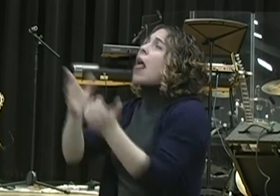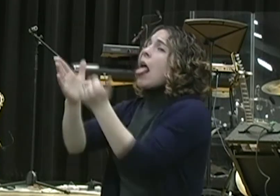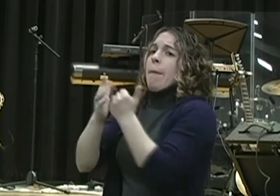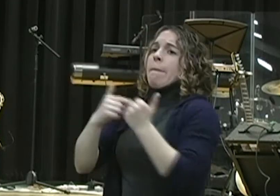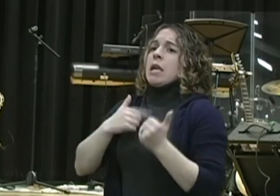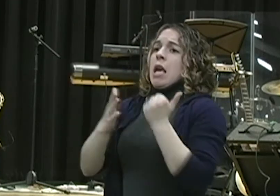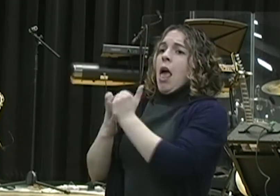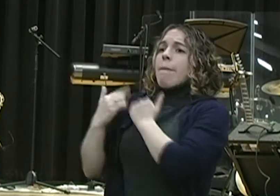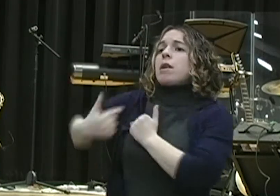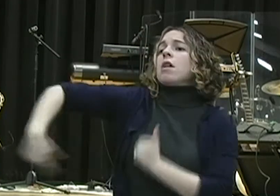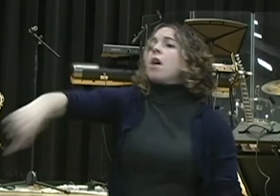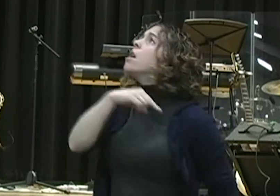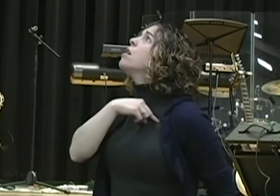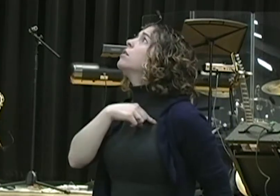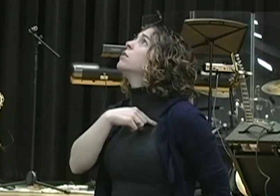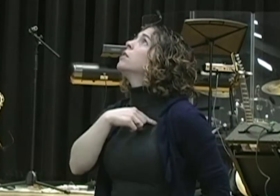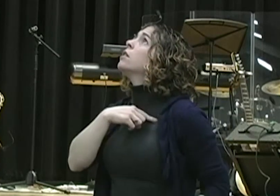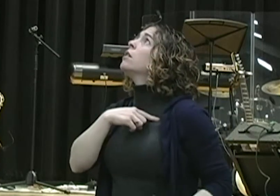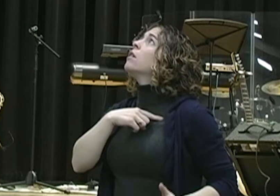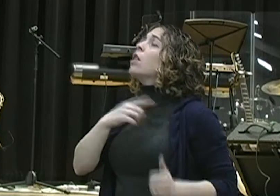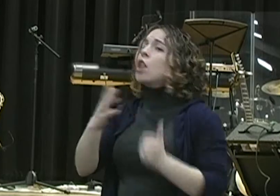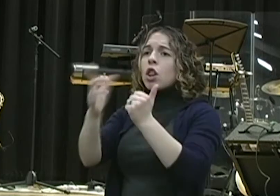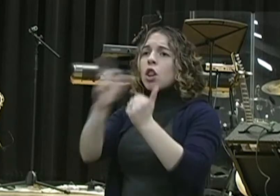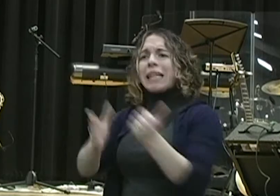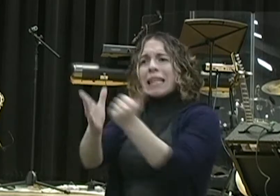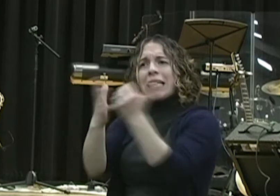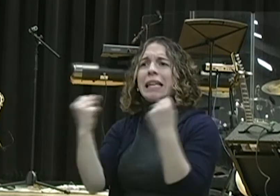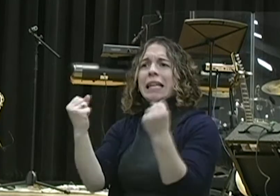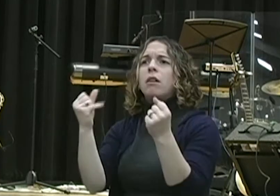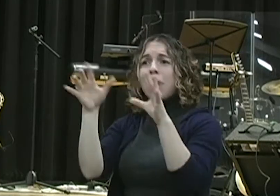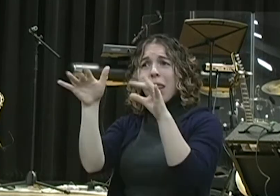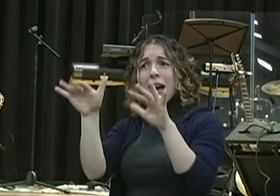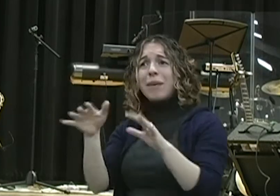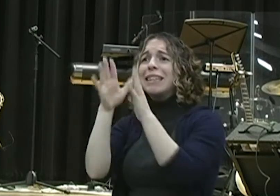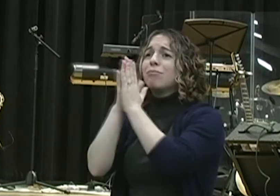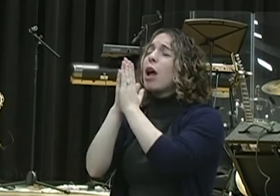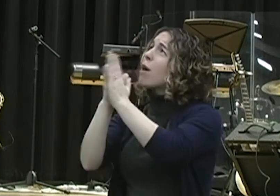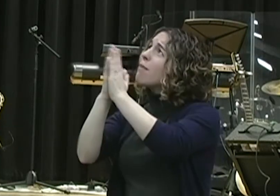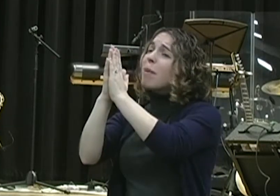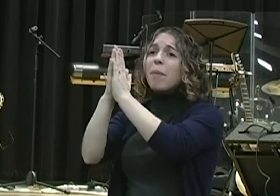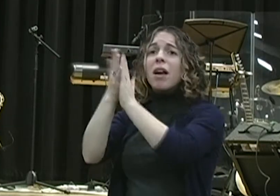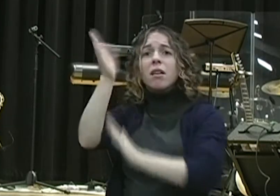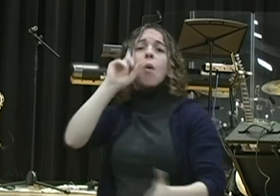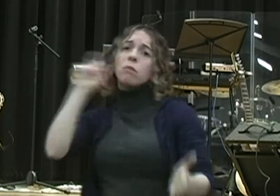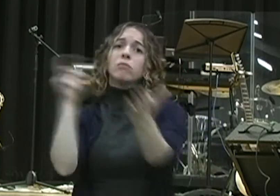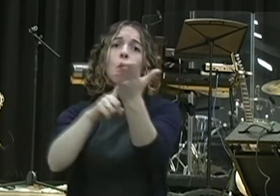lives and we need to be real. We need to look at the lives where we have changed. We think we're growing emotionally, but maybe we're growing in compromise.